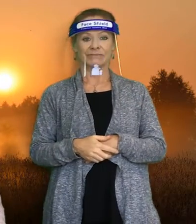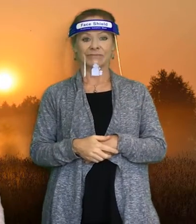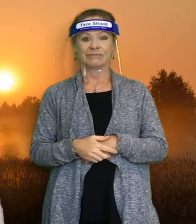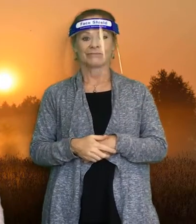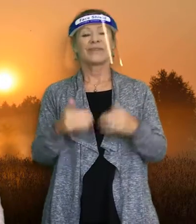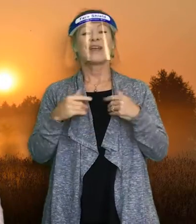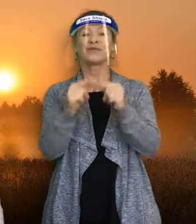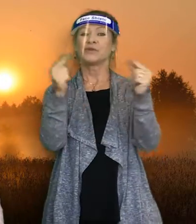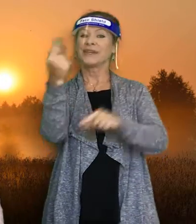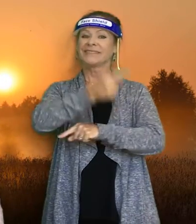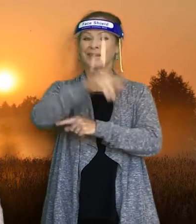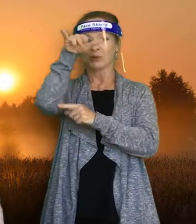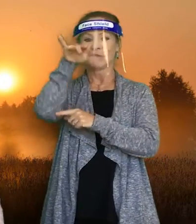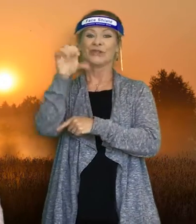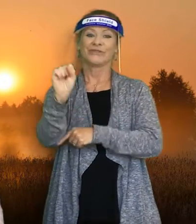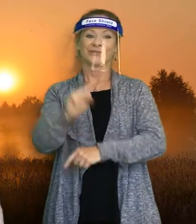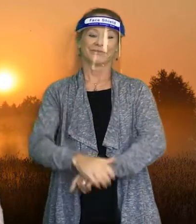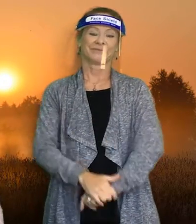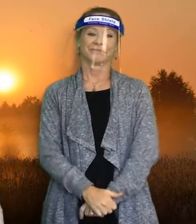Have a great day, Bulldogs!